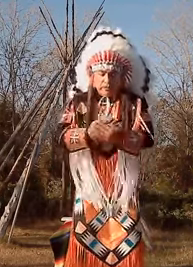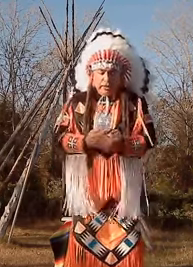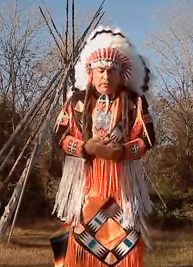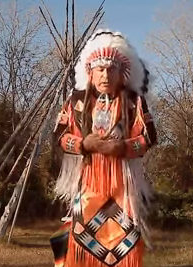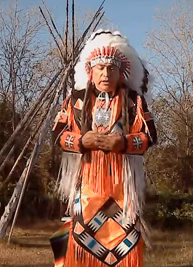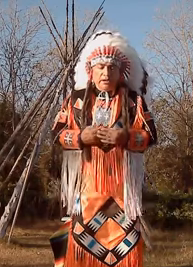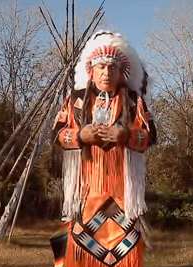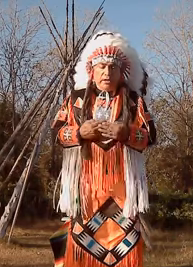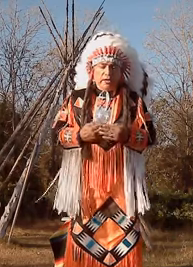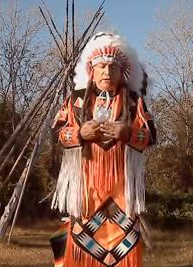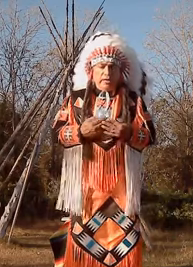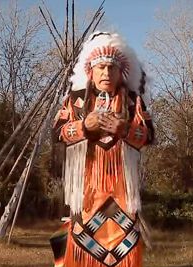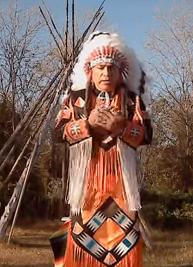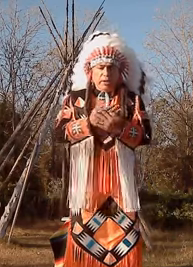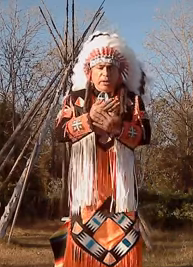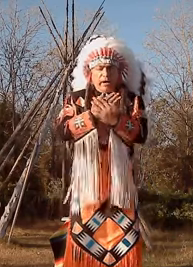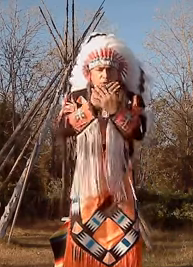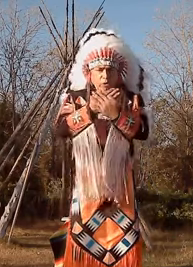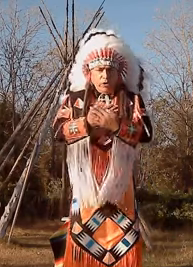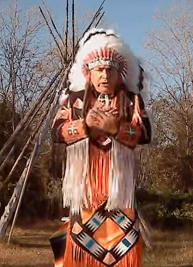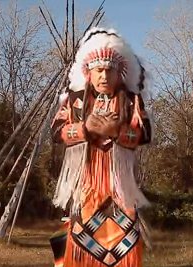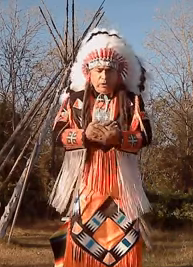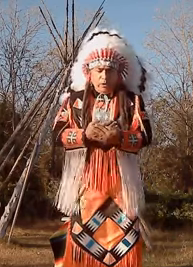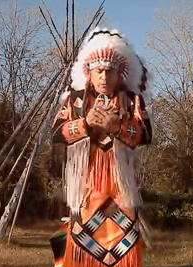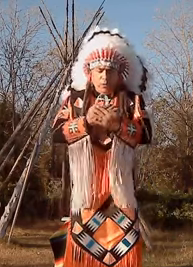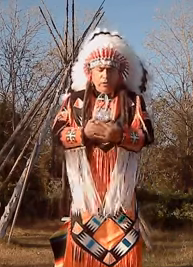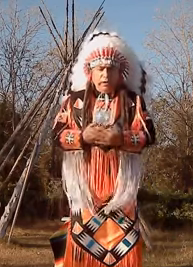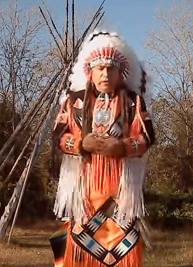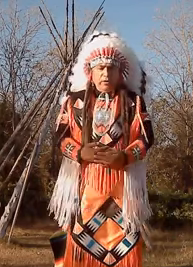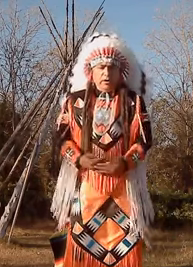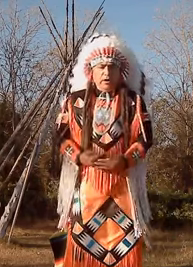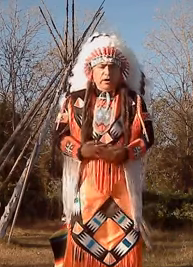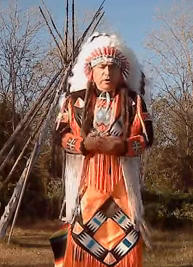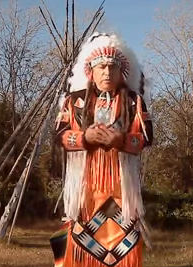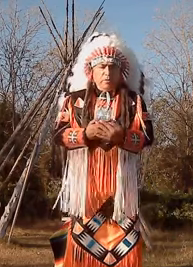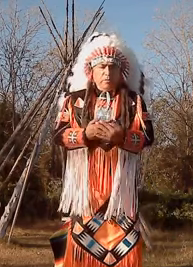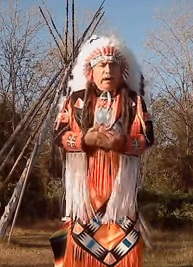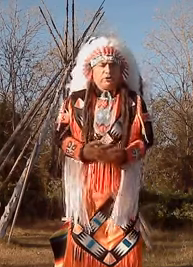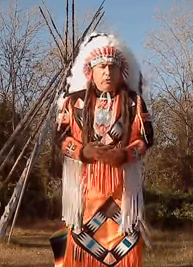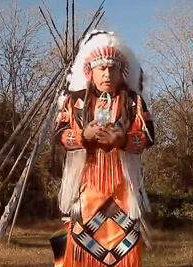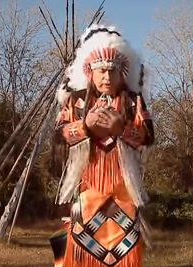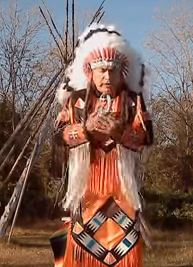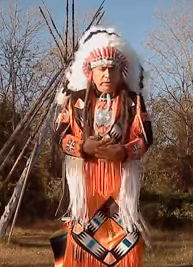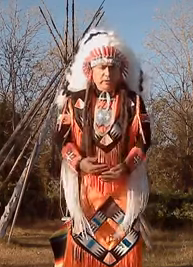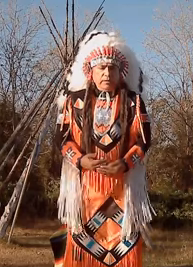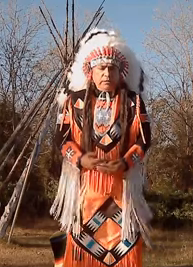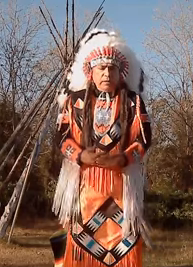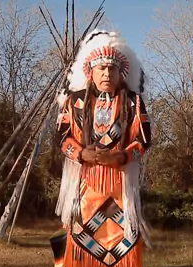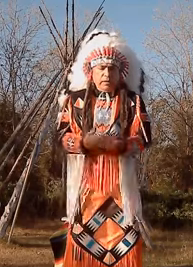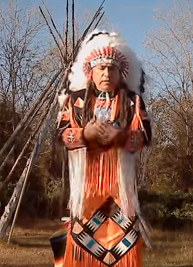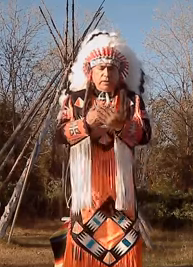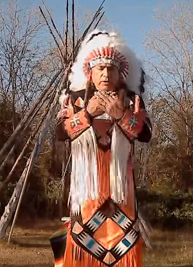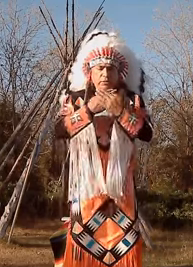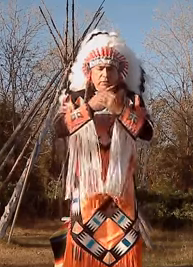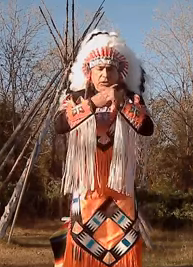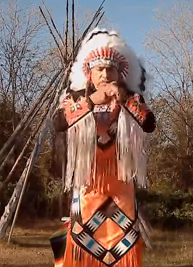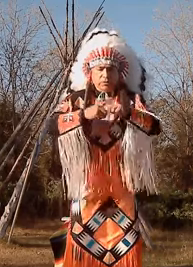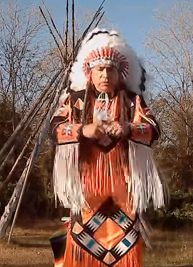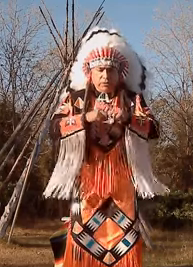symbolized that pattern work that they wore in their patchwork. So that would be the same. convulsion